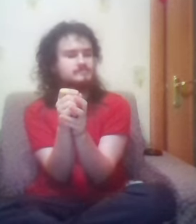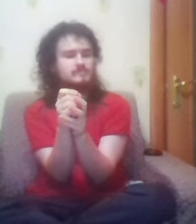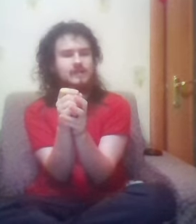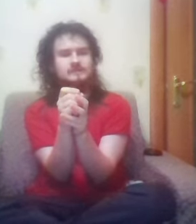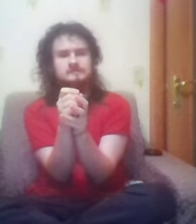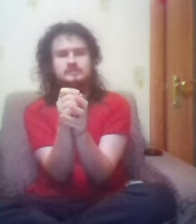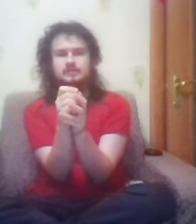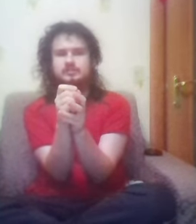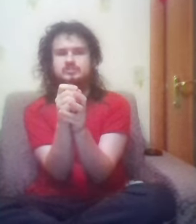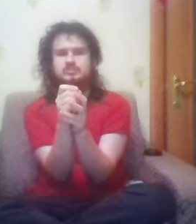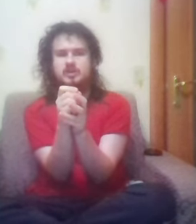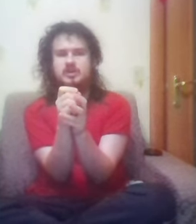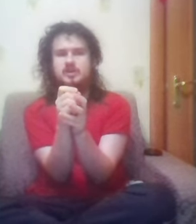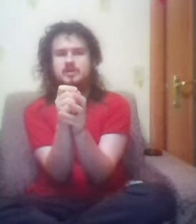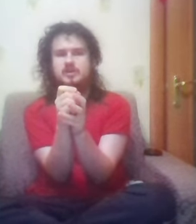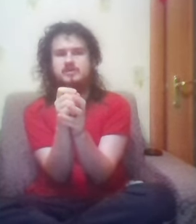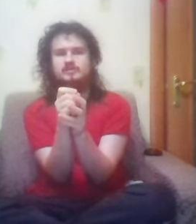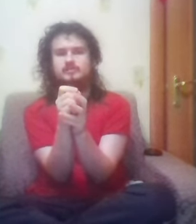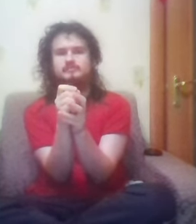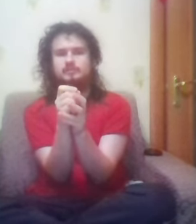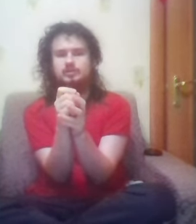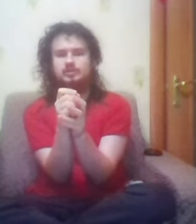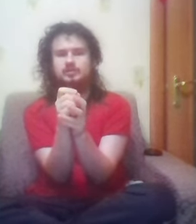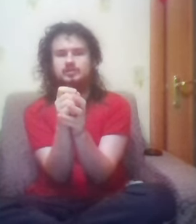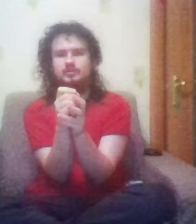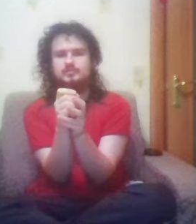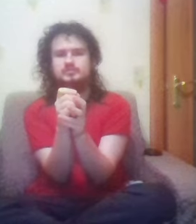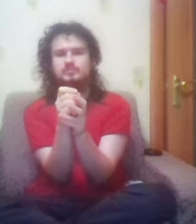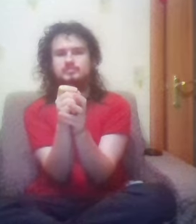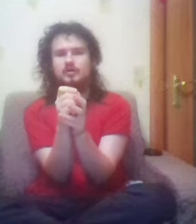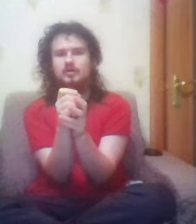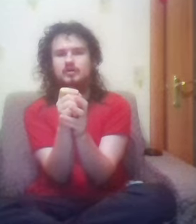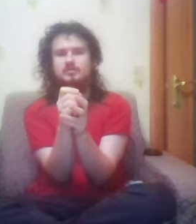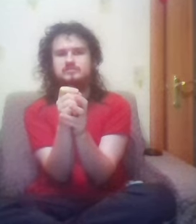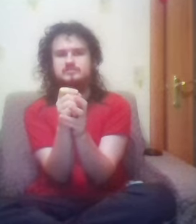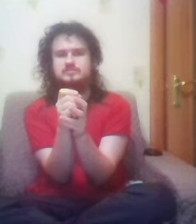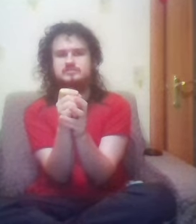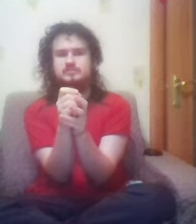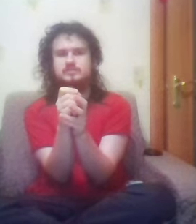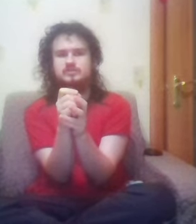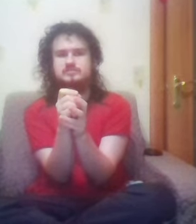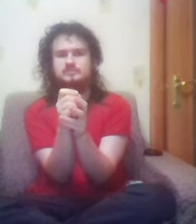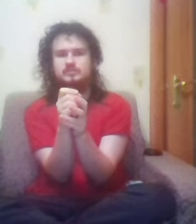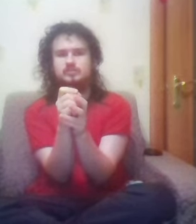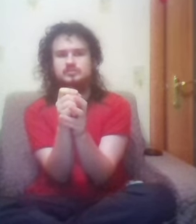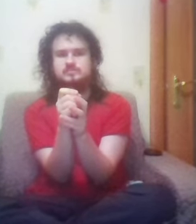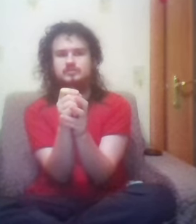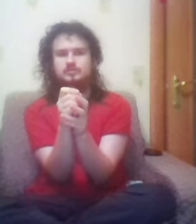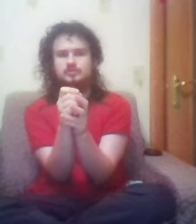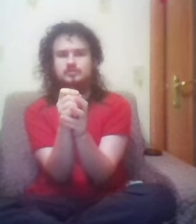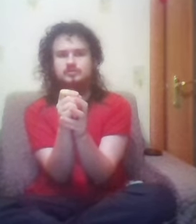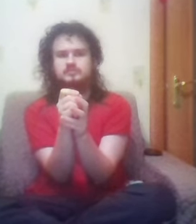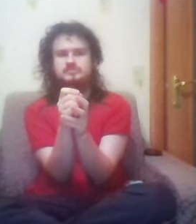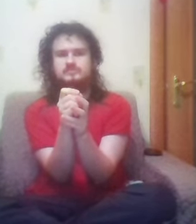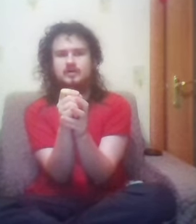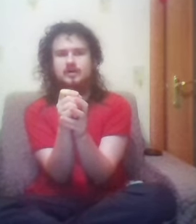It's taken me so long to stitch these wounds from